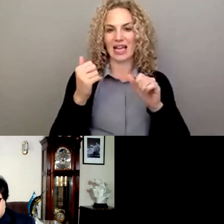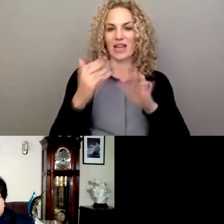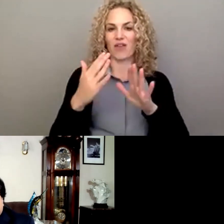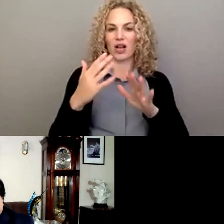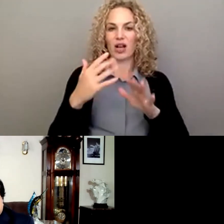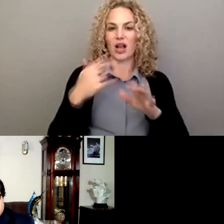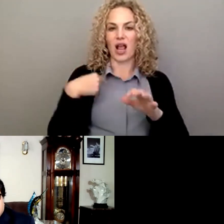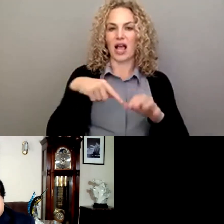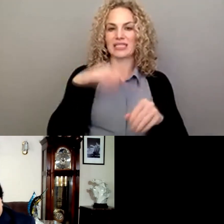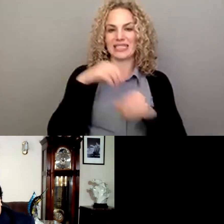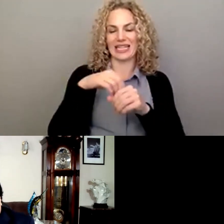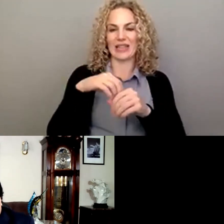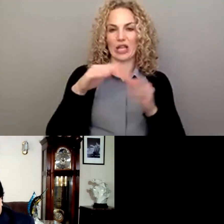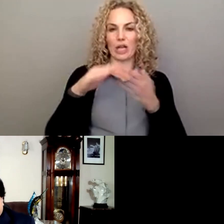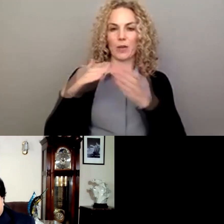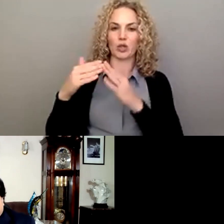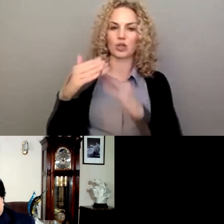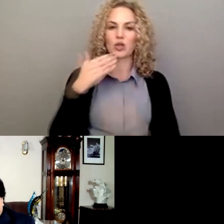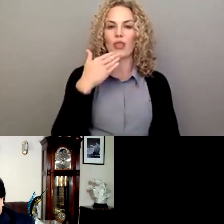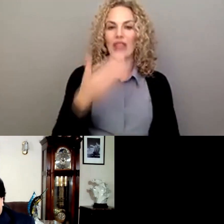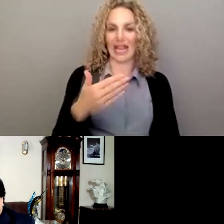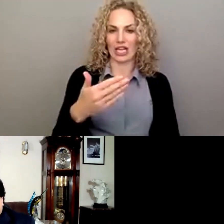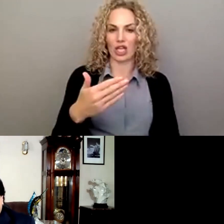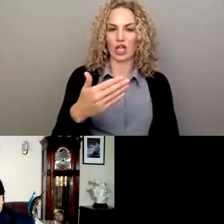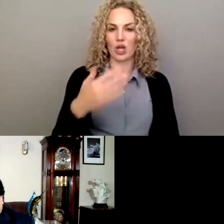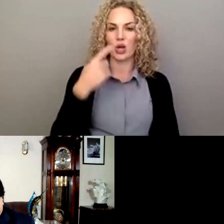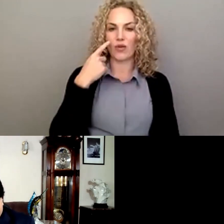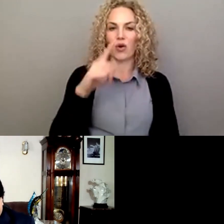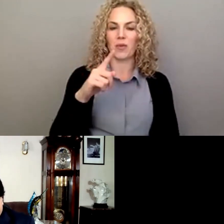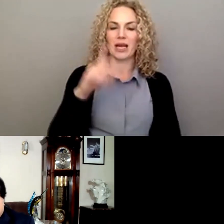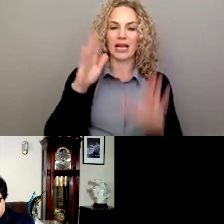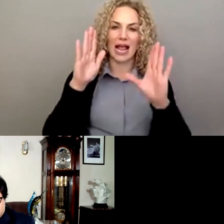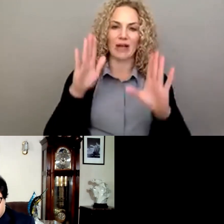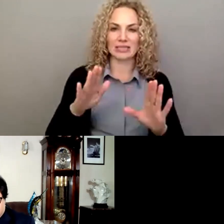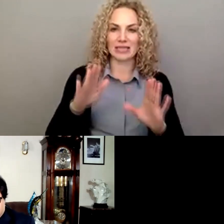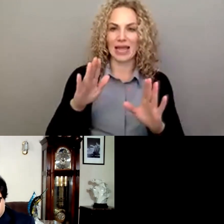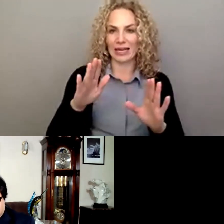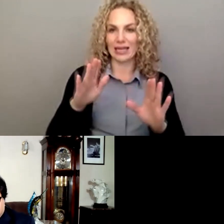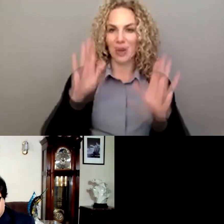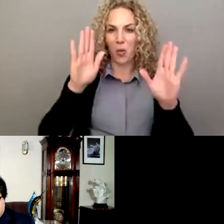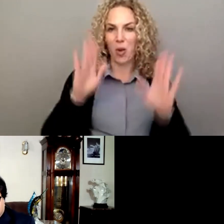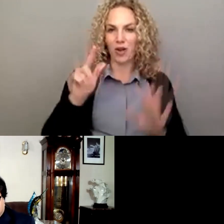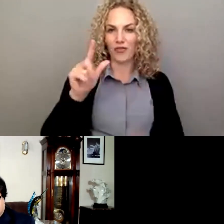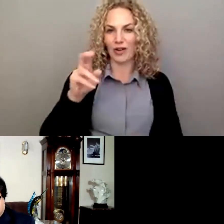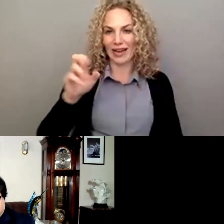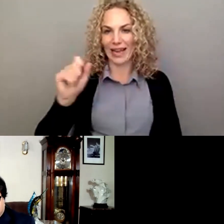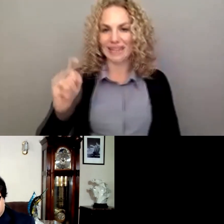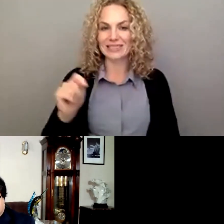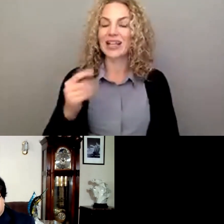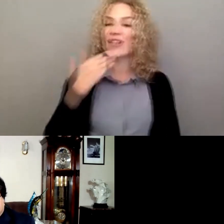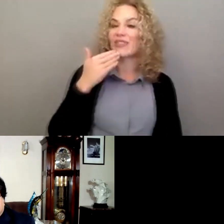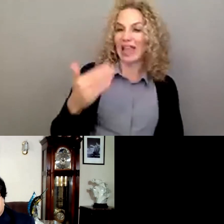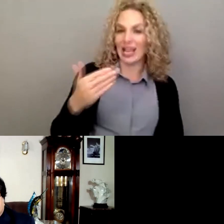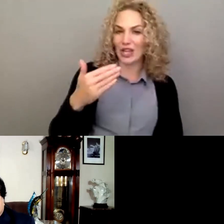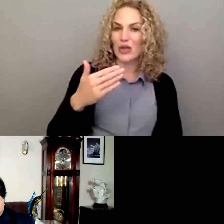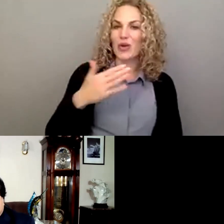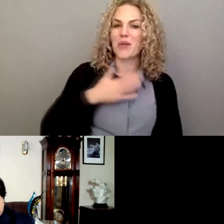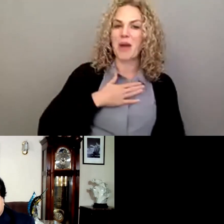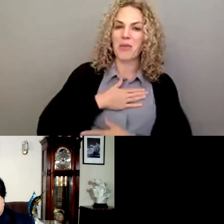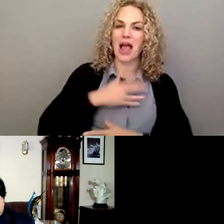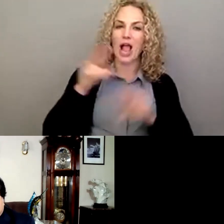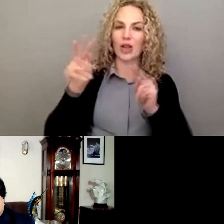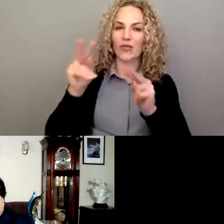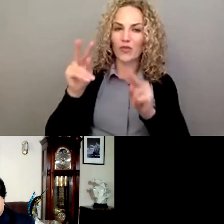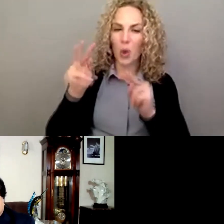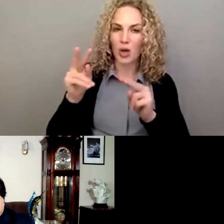this community. So thank you once again for being an outstanding guest. Thank you. It's my pleasure. I look forward to